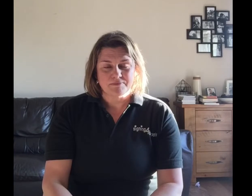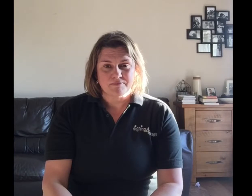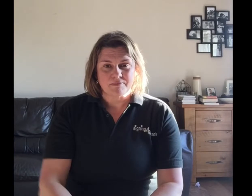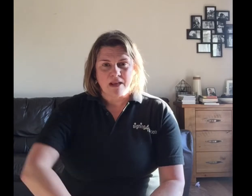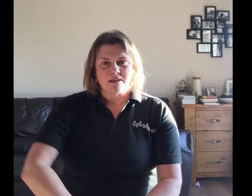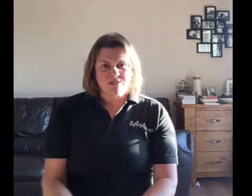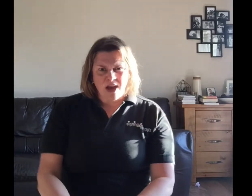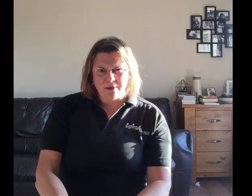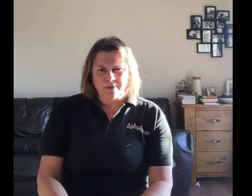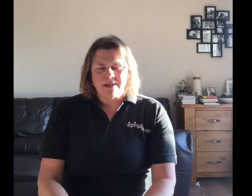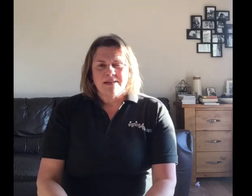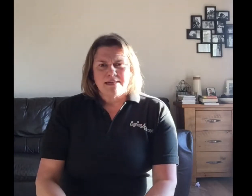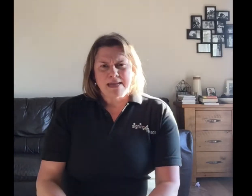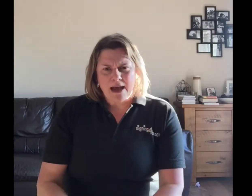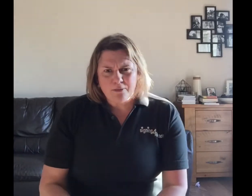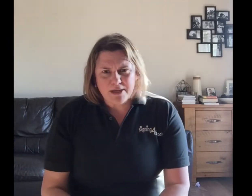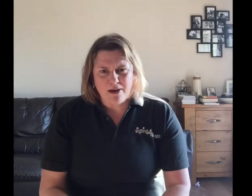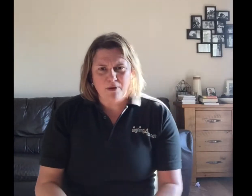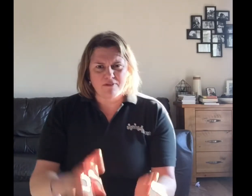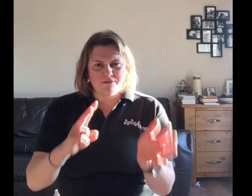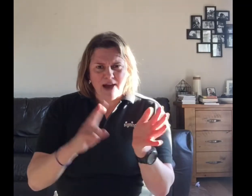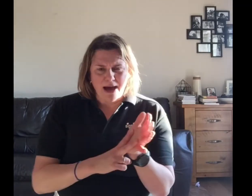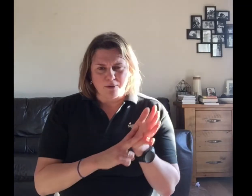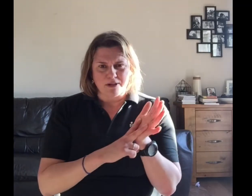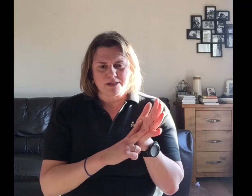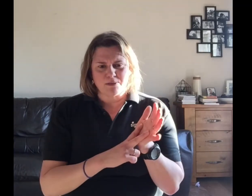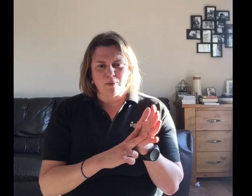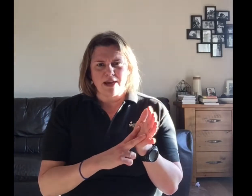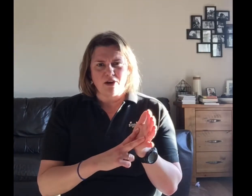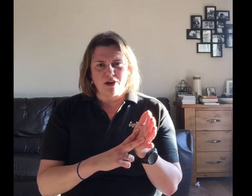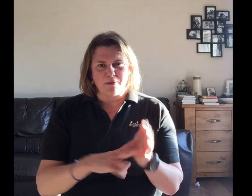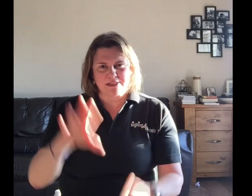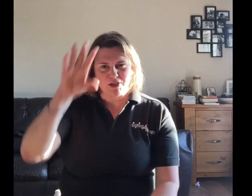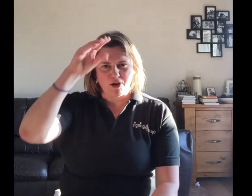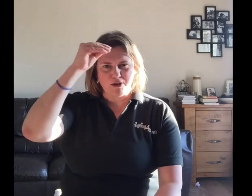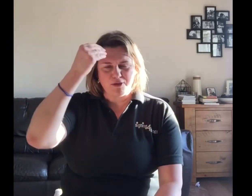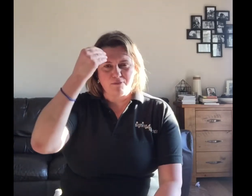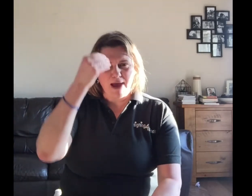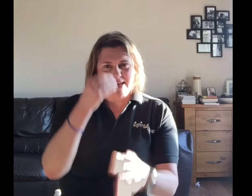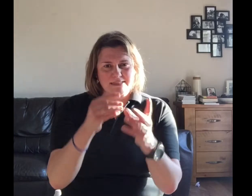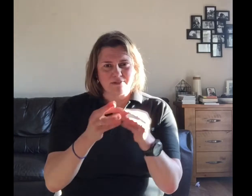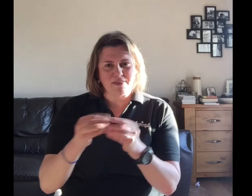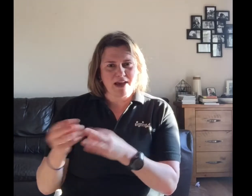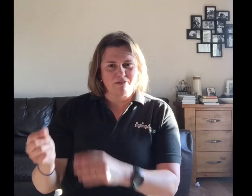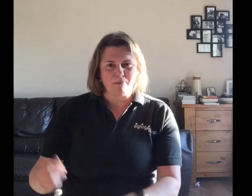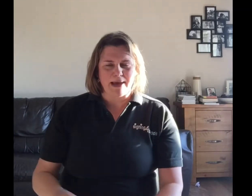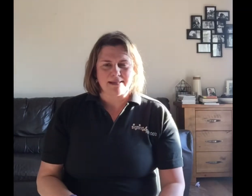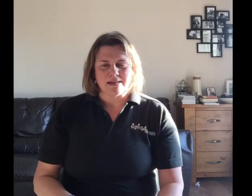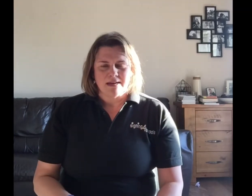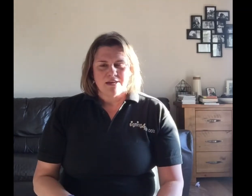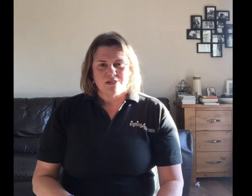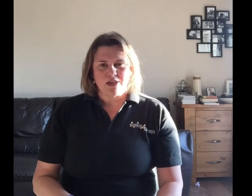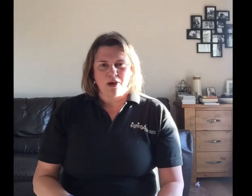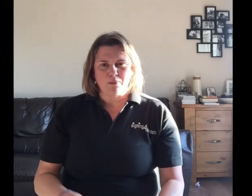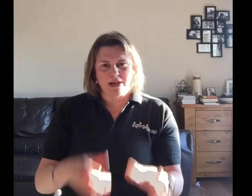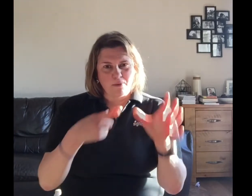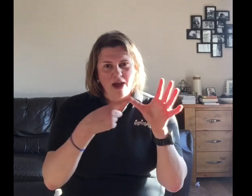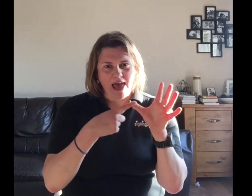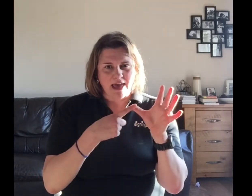So now we know our vowels, we are going to learn the rest of the alphabet. So we know our A,